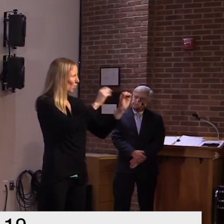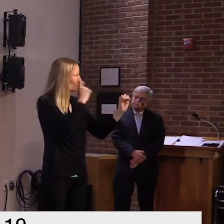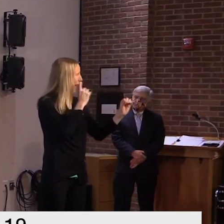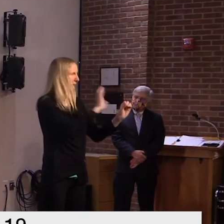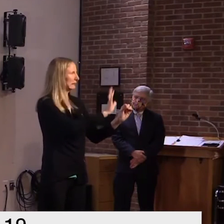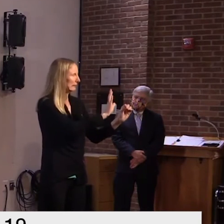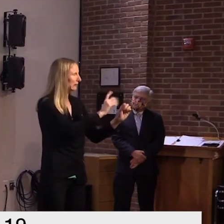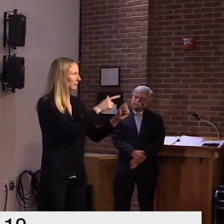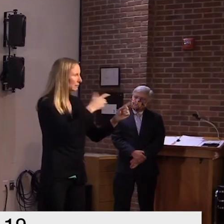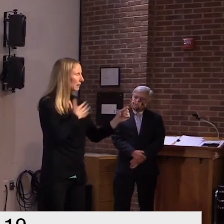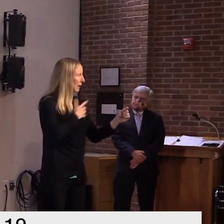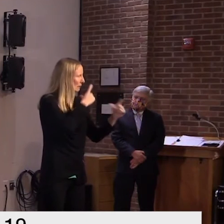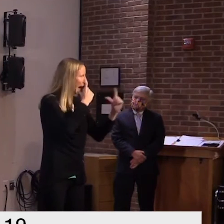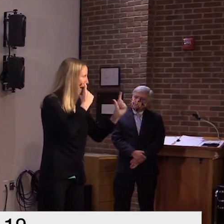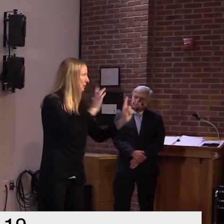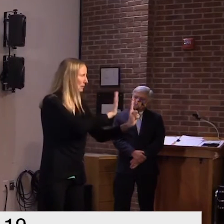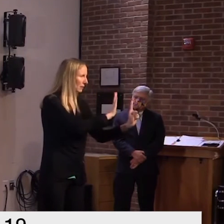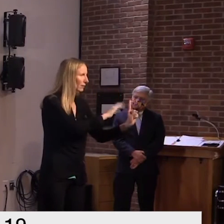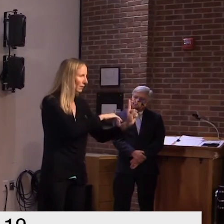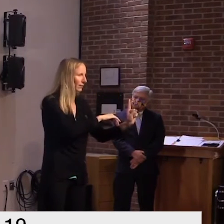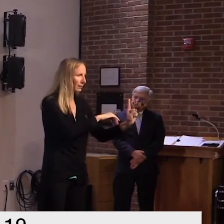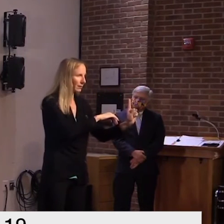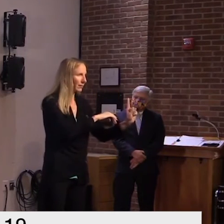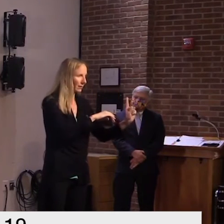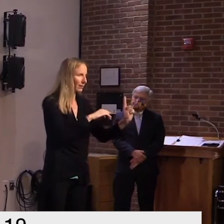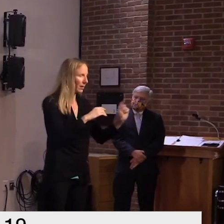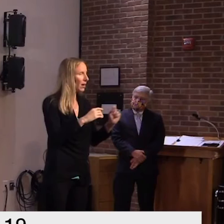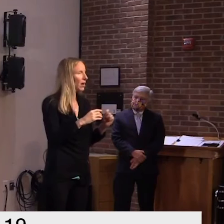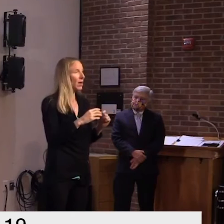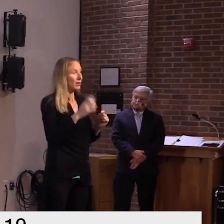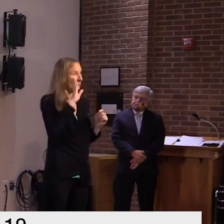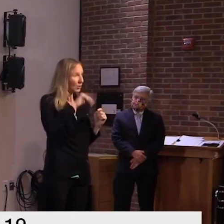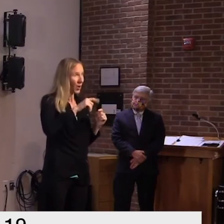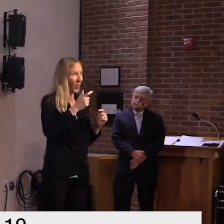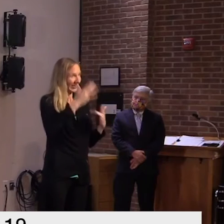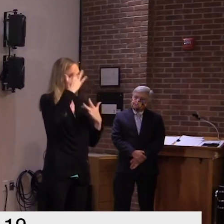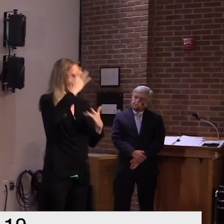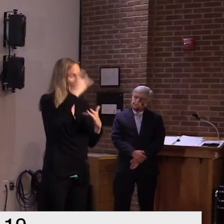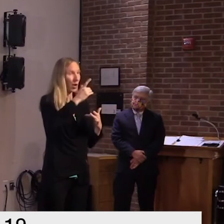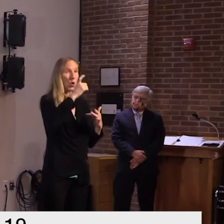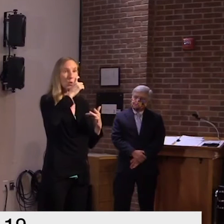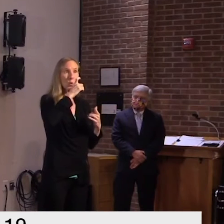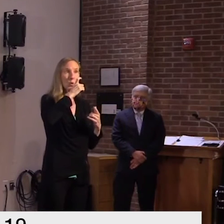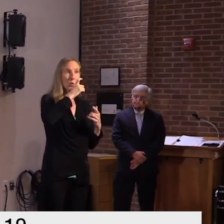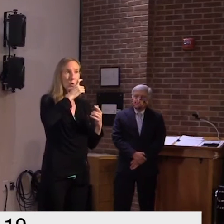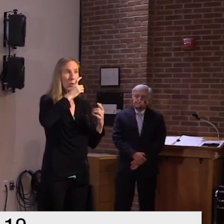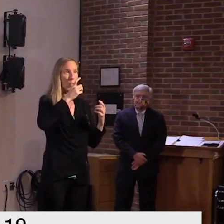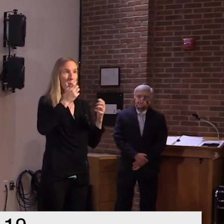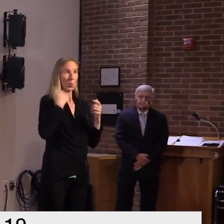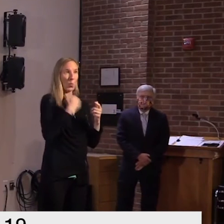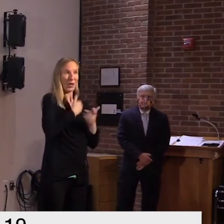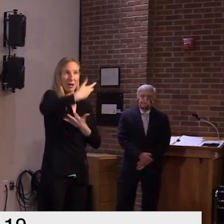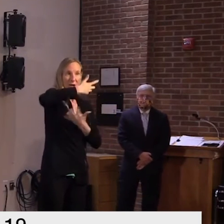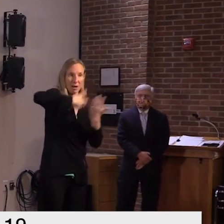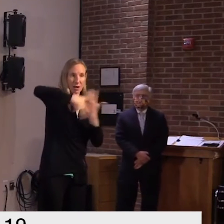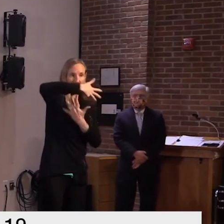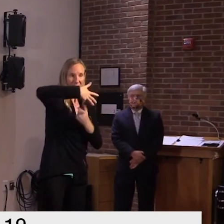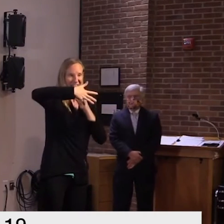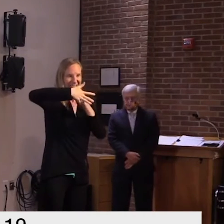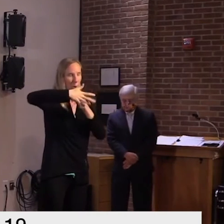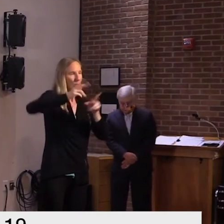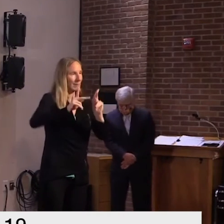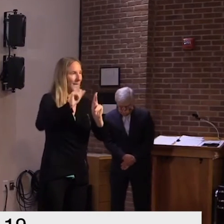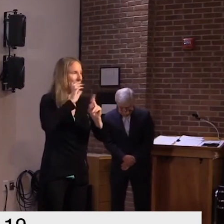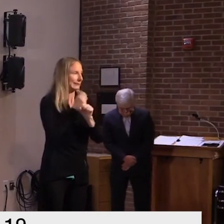as we know with this virus the actions of those around us make a critical difference so you have to